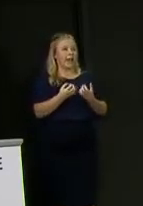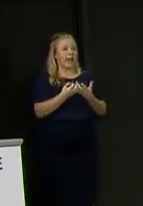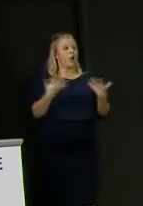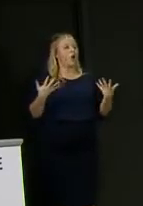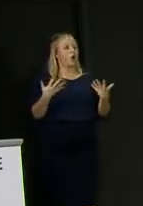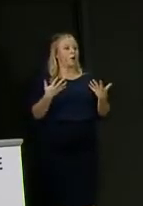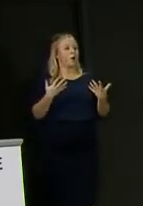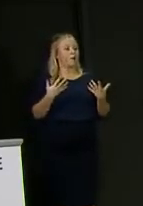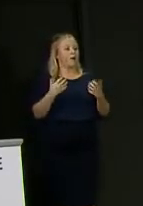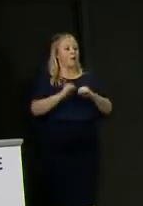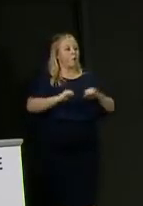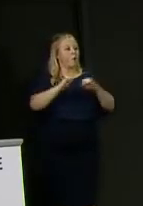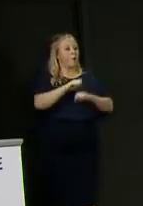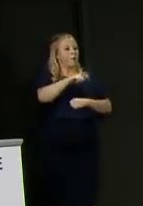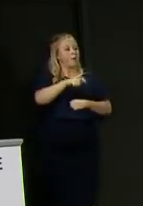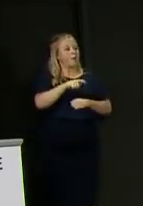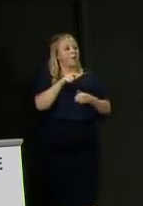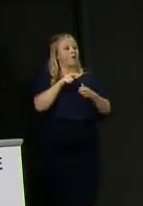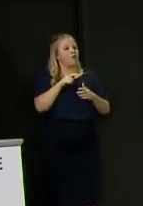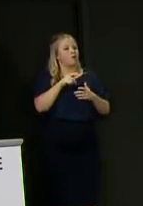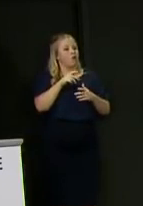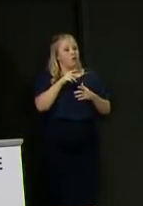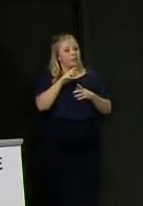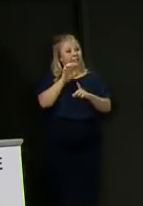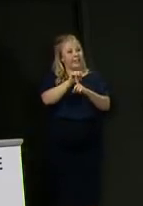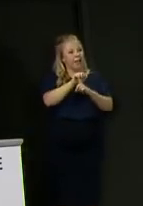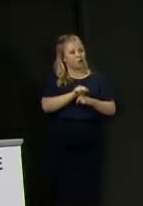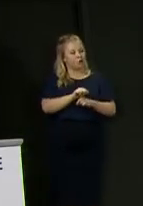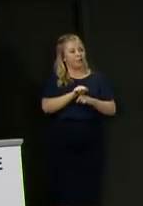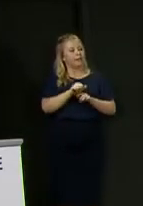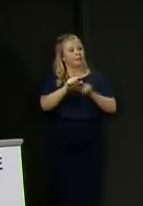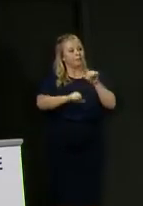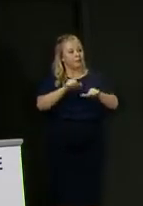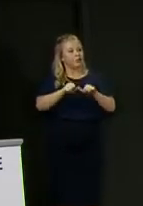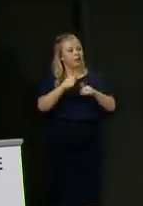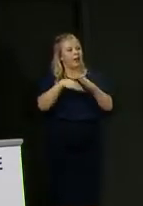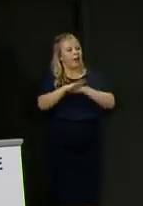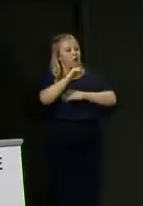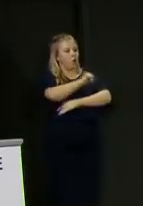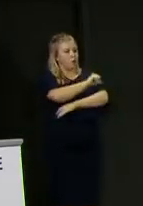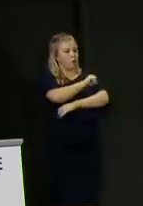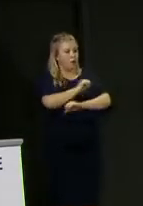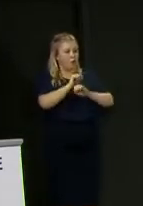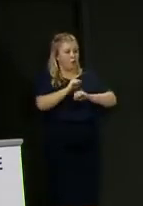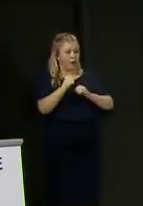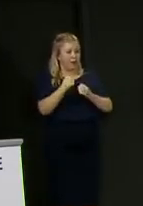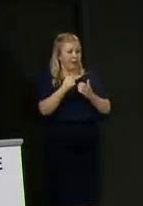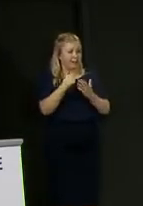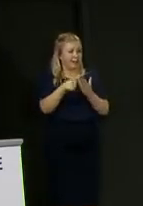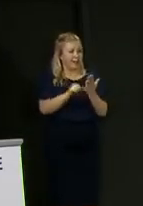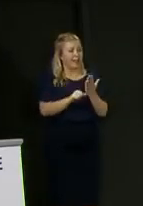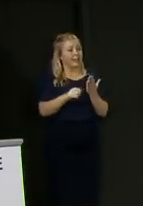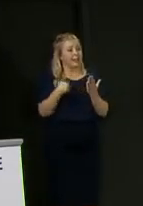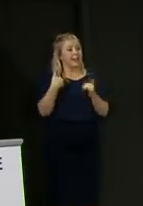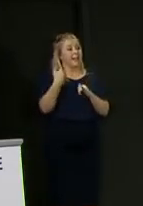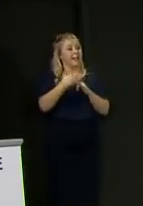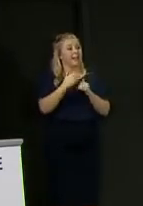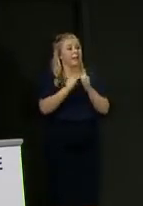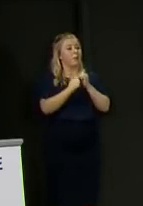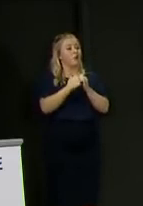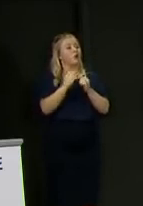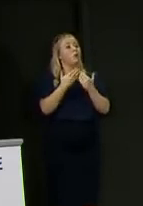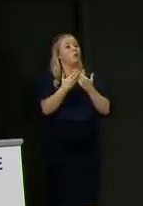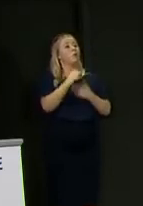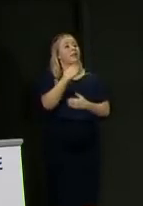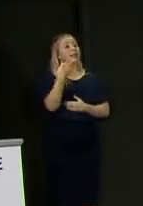diagnostics, outpatients and treatment time guaranteed procedures. By the end of March, more than 19,000 had waited more than six weeks for